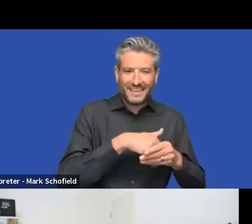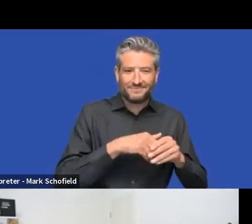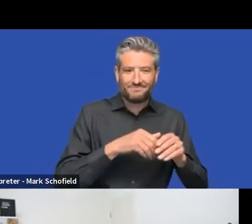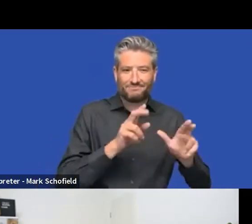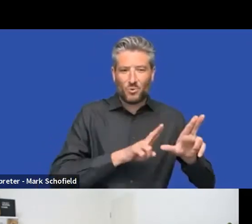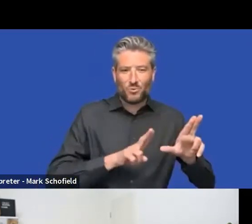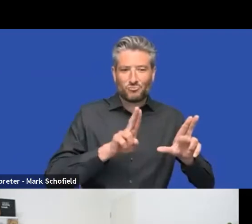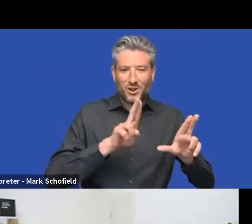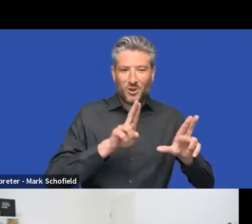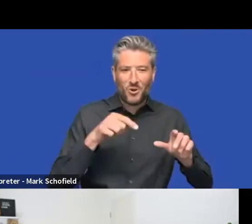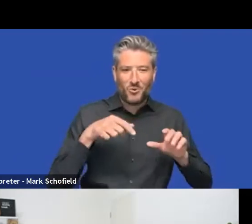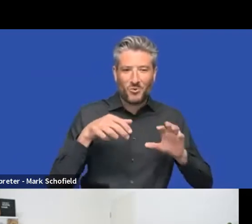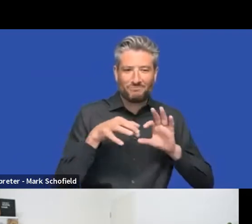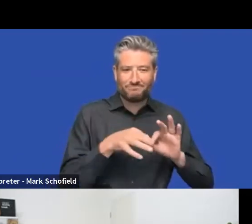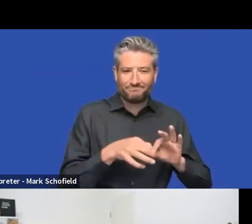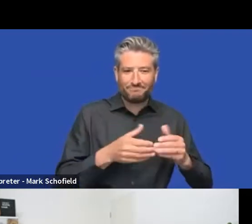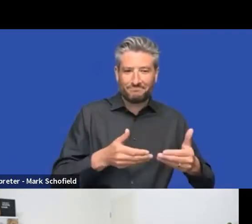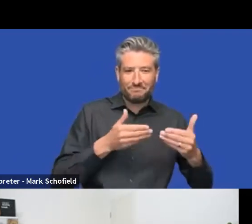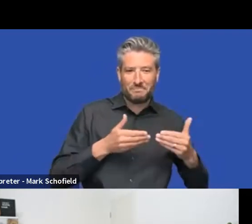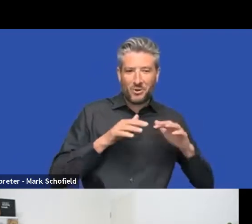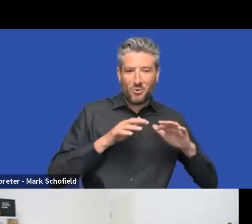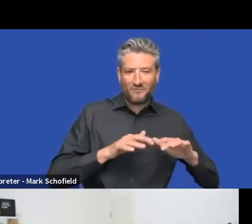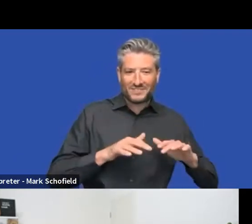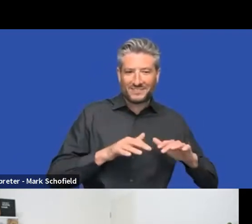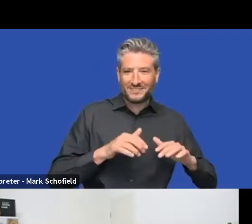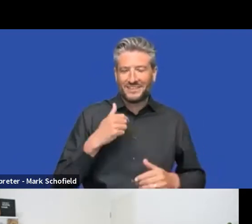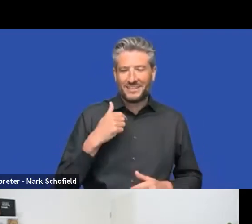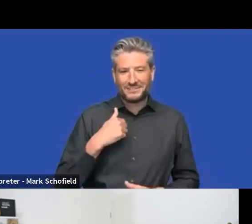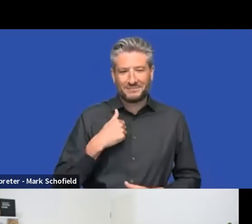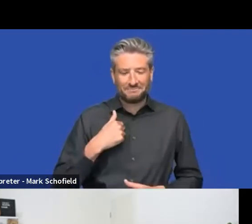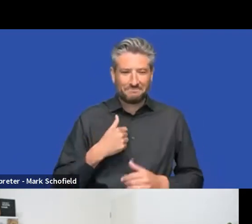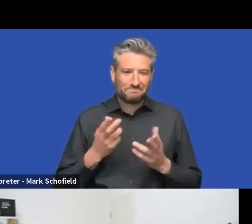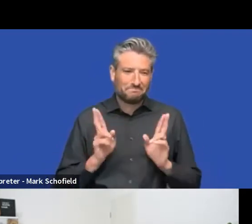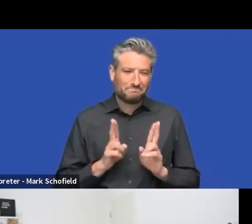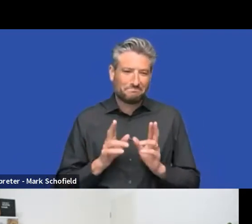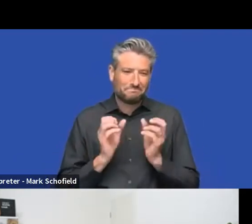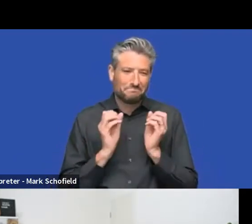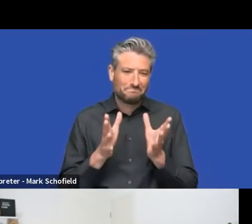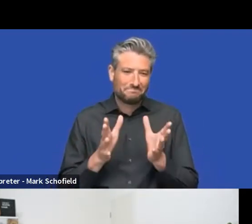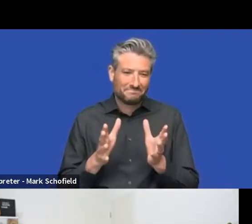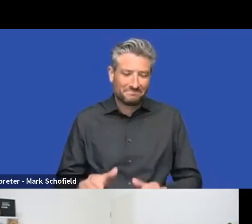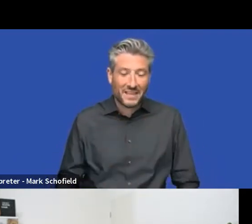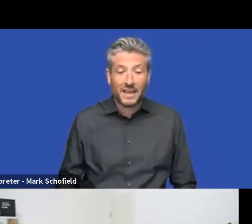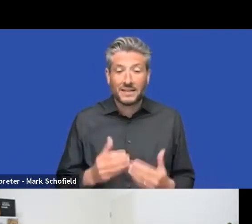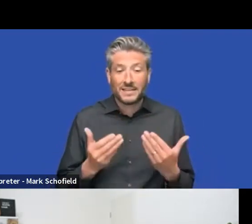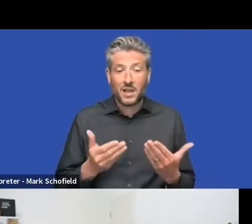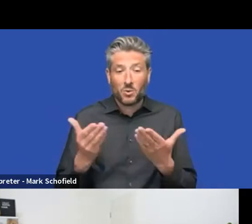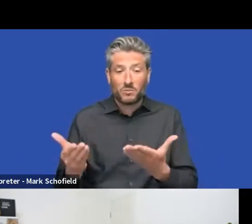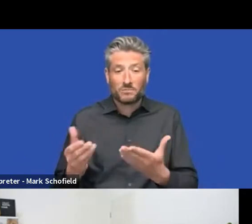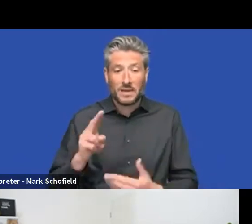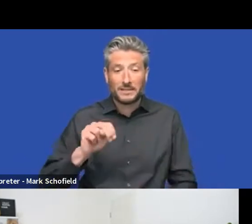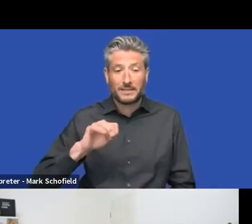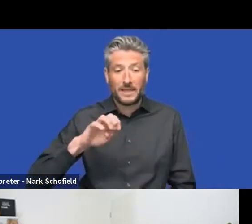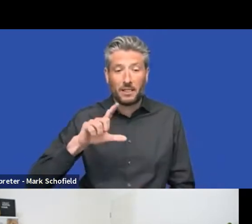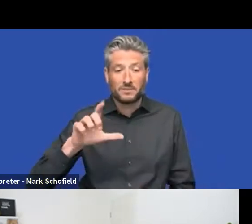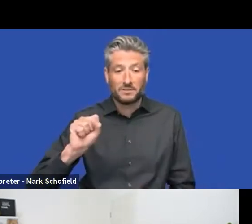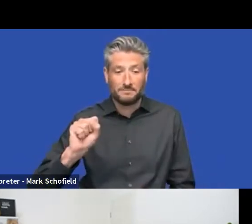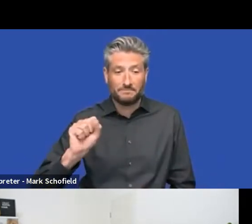think that's the short description. I'll pass it on to Nils, then you can explain you, can introduce yourself. Yeah, thank you. My name is